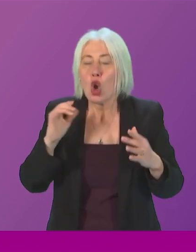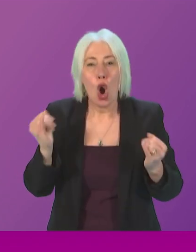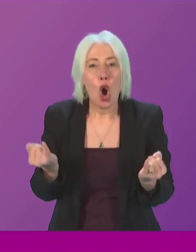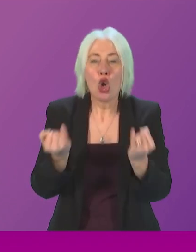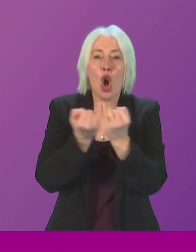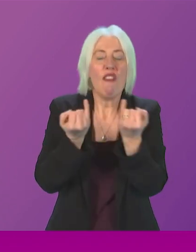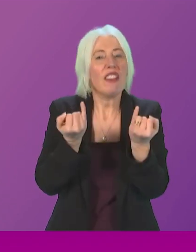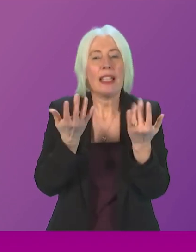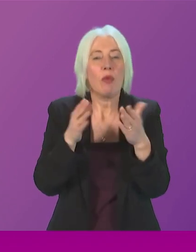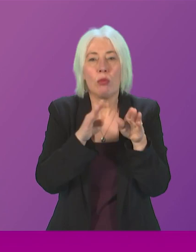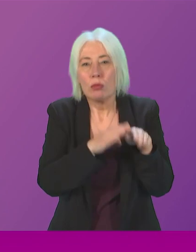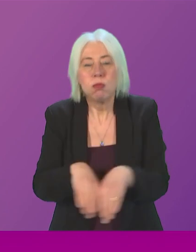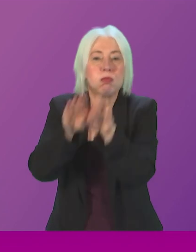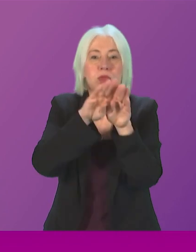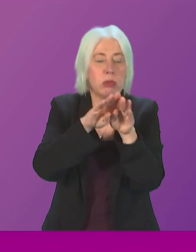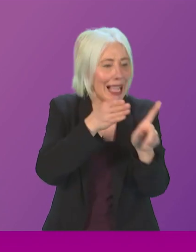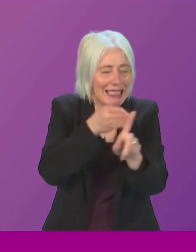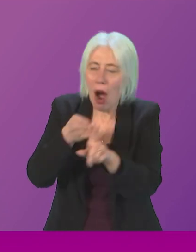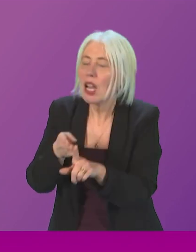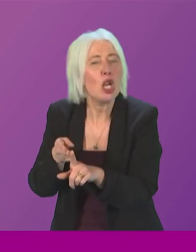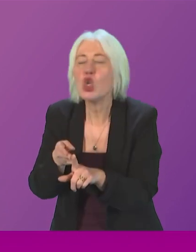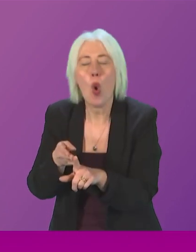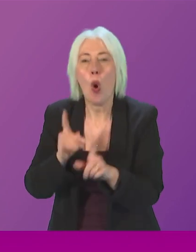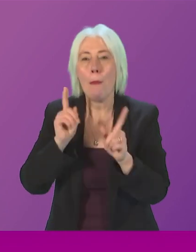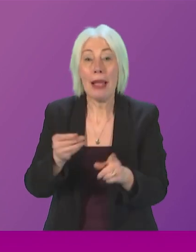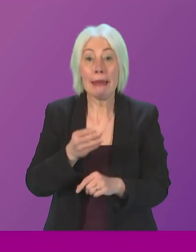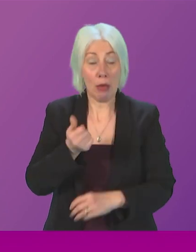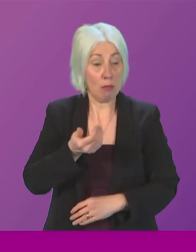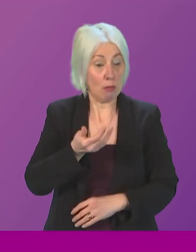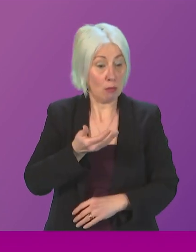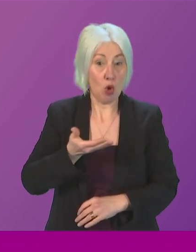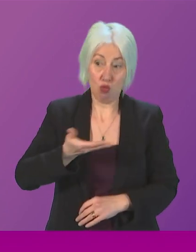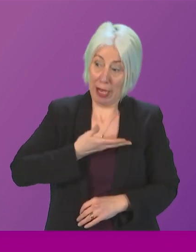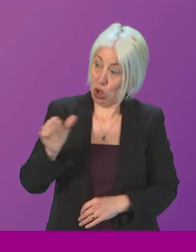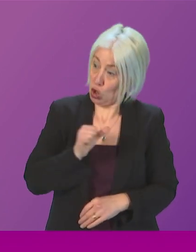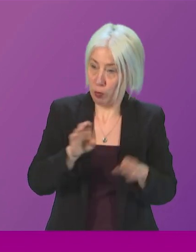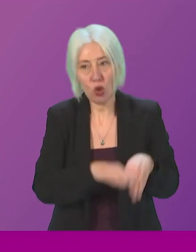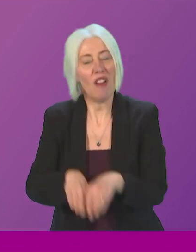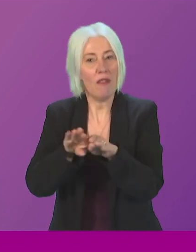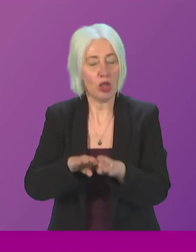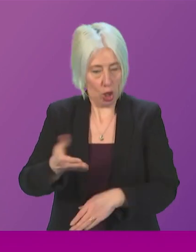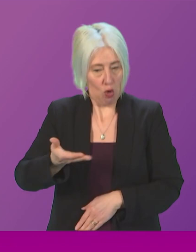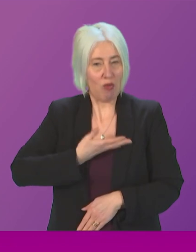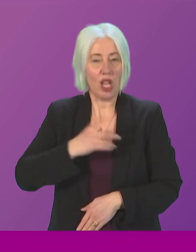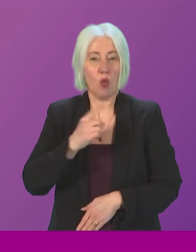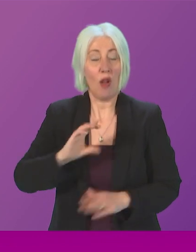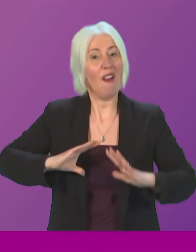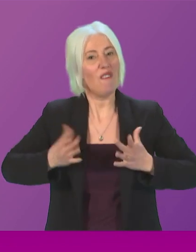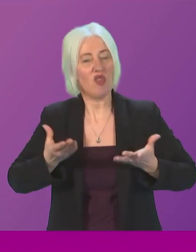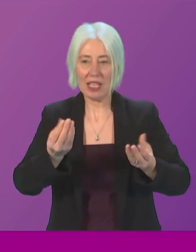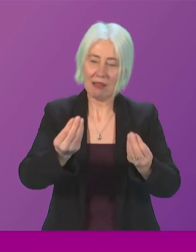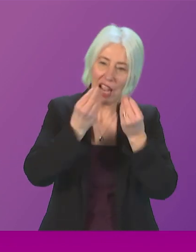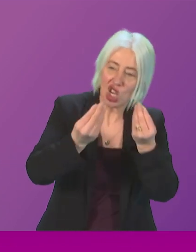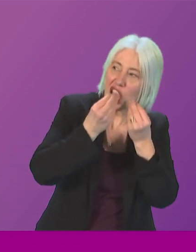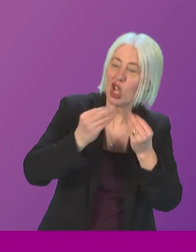universalism and being targeted yes there are some there are some rights that should be universal such as the right to a free education to